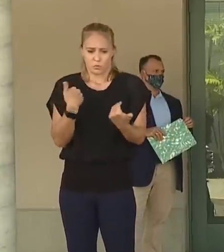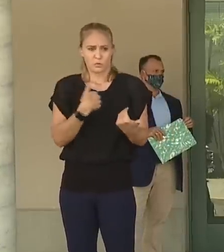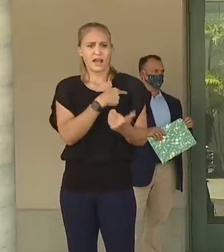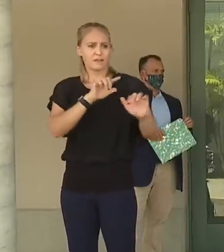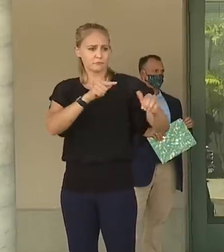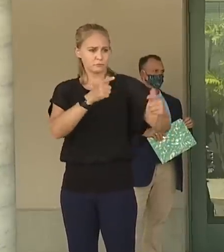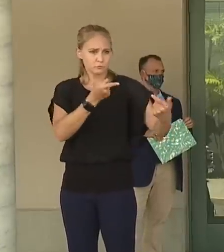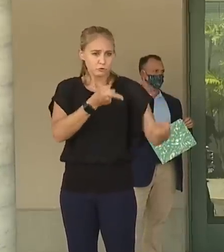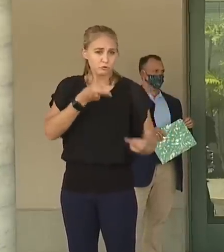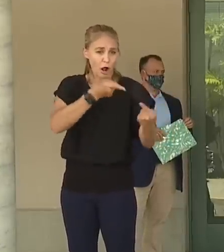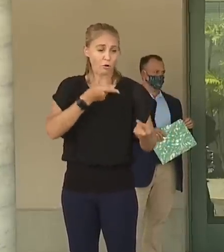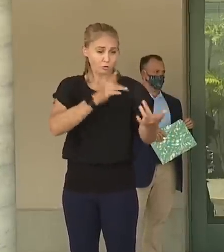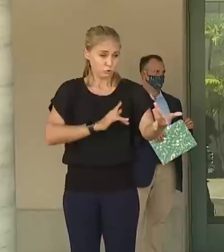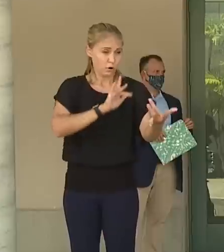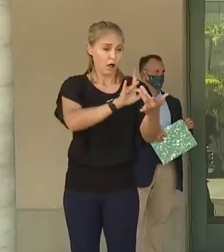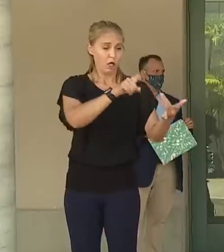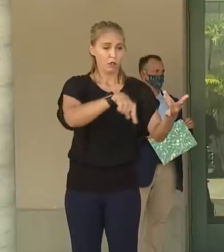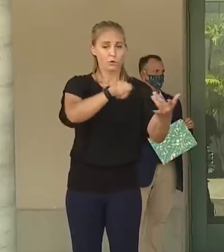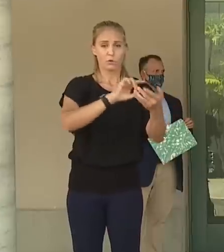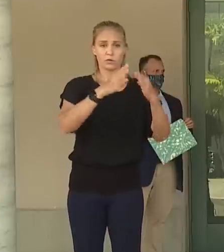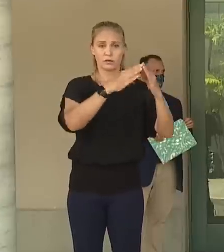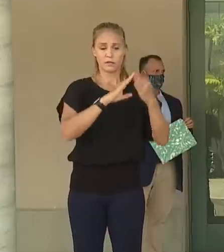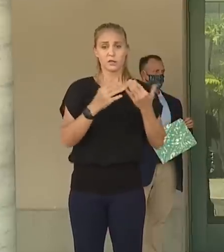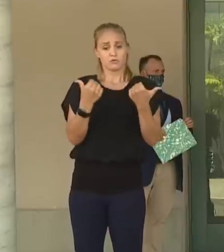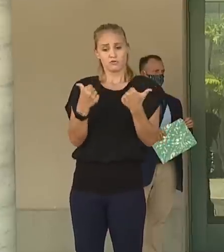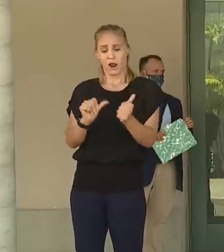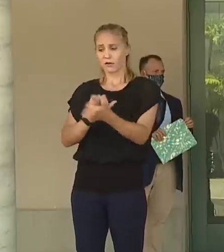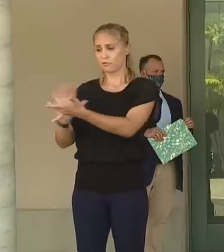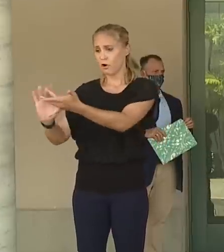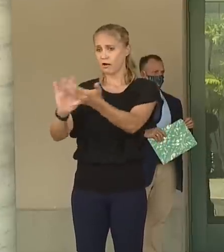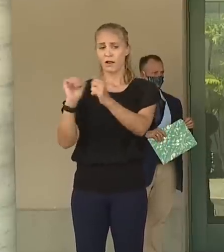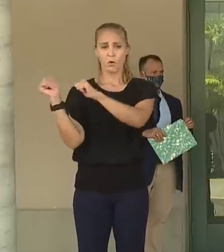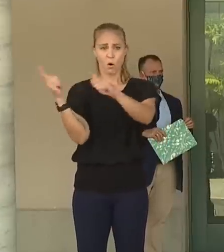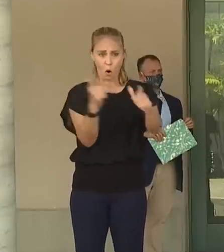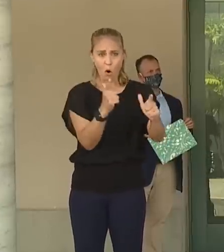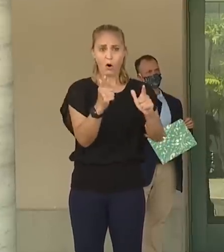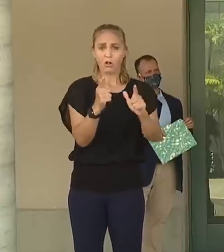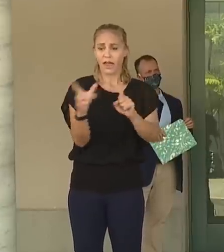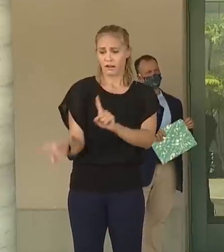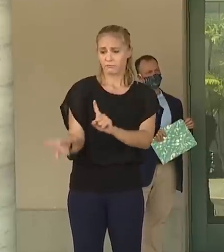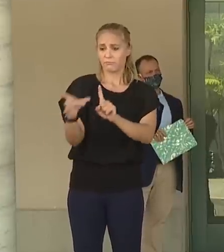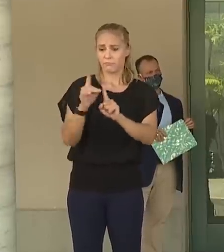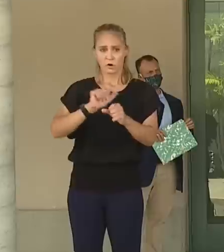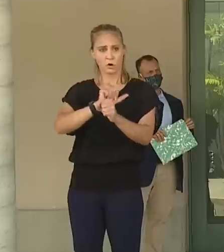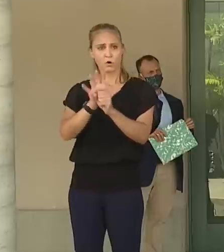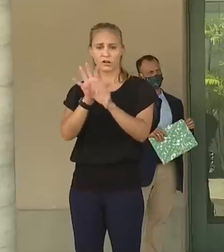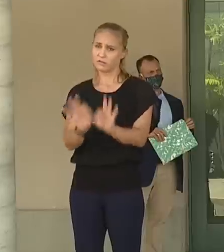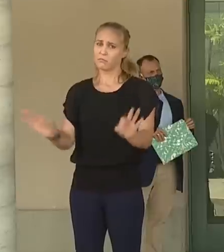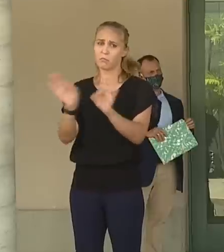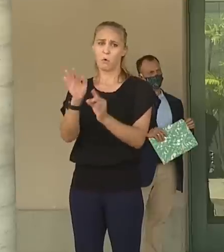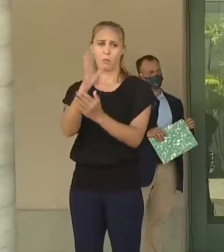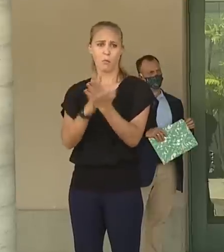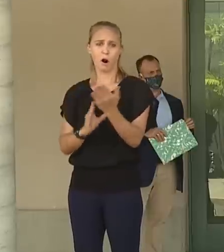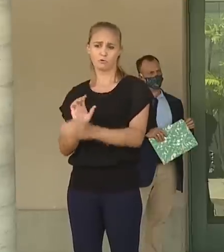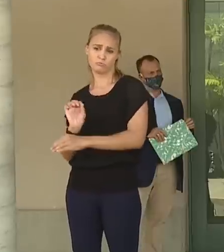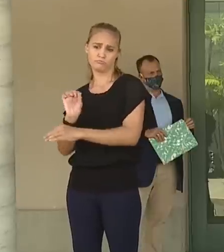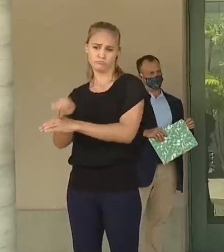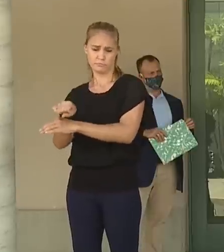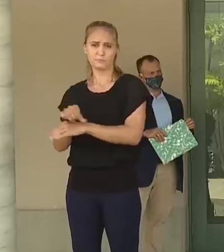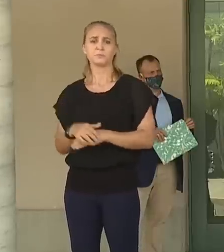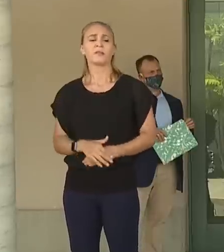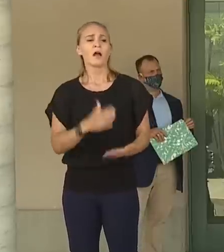them. Reaching all those infected will become a very, very important part. I would like to thank